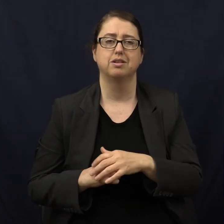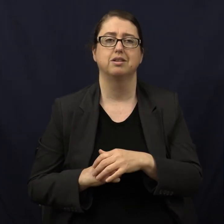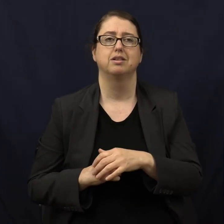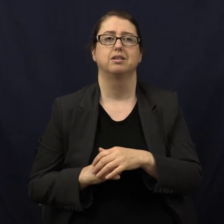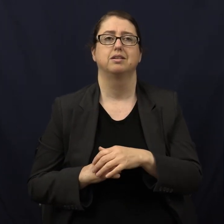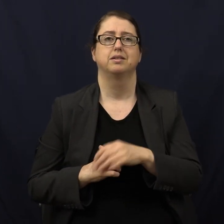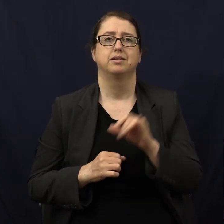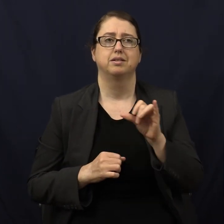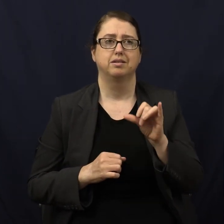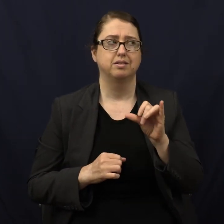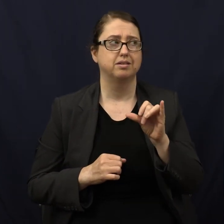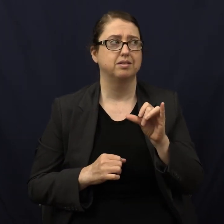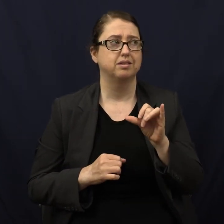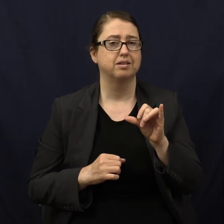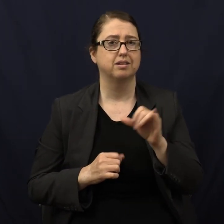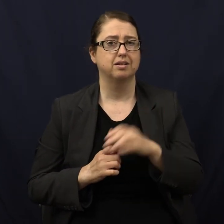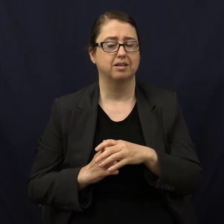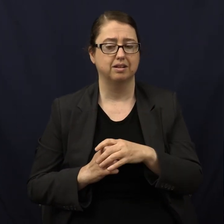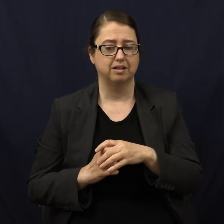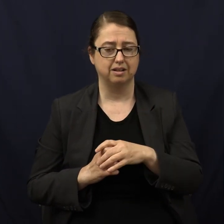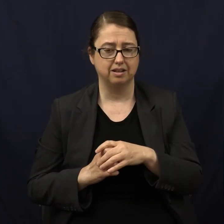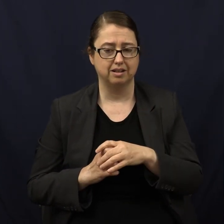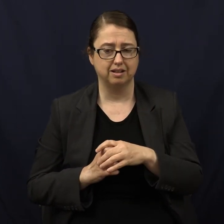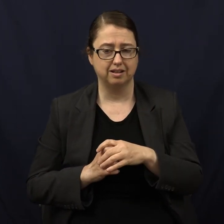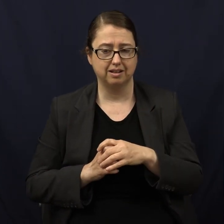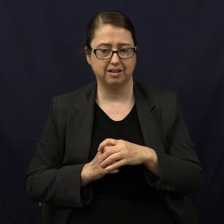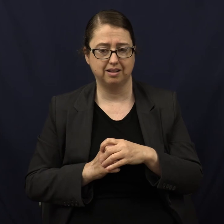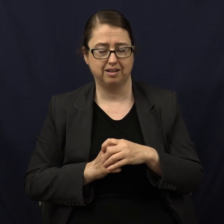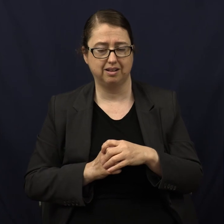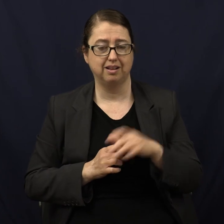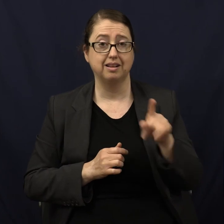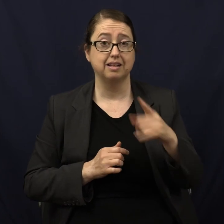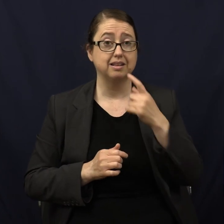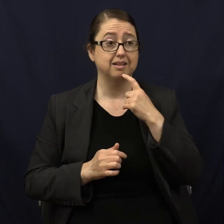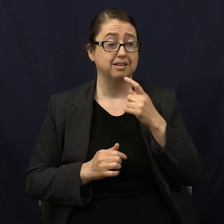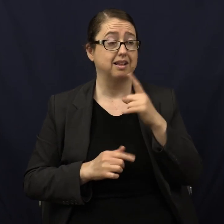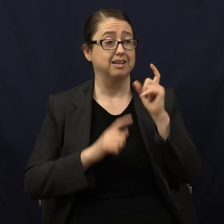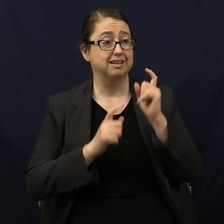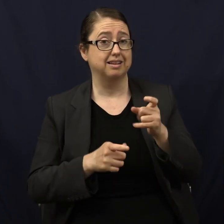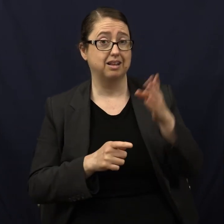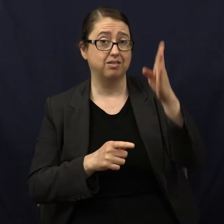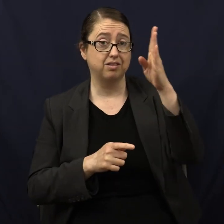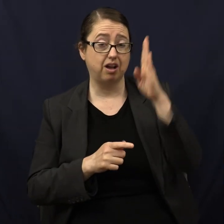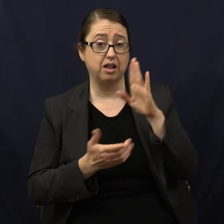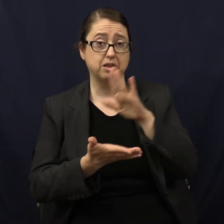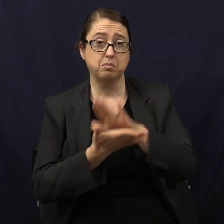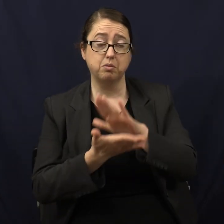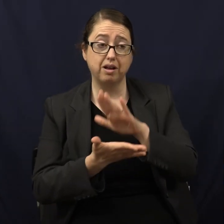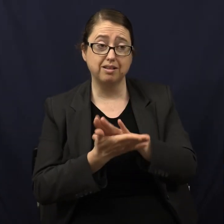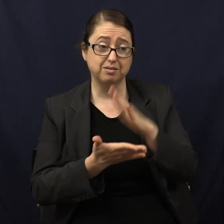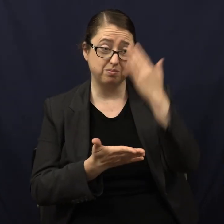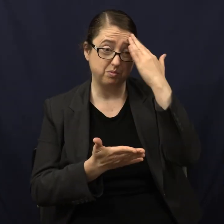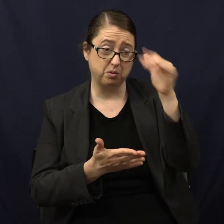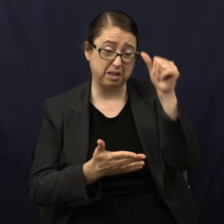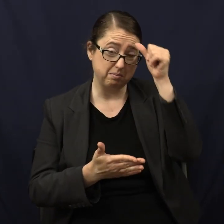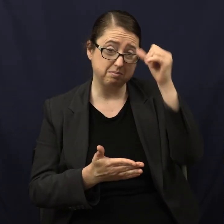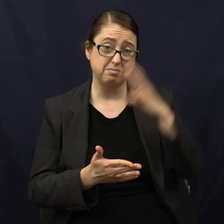Then again called they the man that was blind and said unto him, give God the praise. We know that this man is a sinner. Who are they talking about?